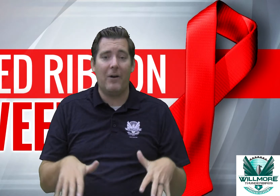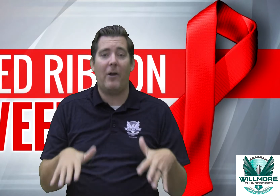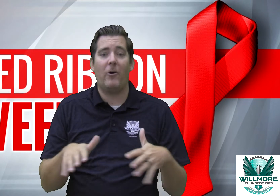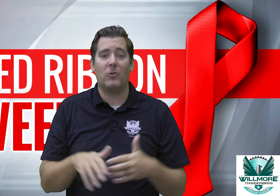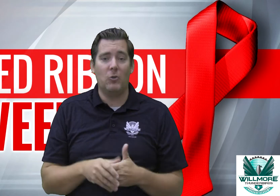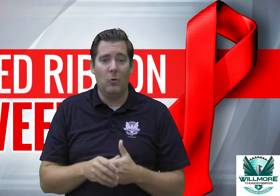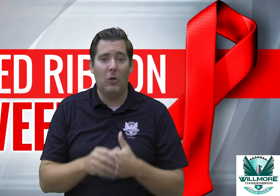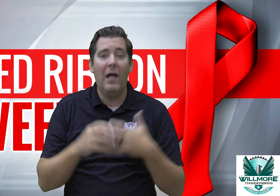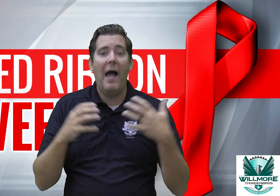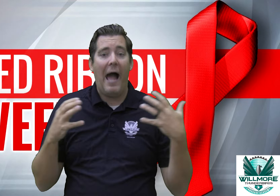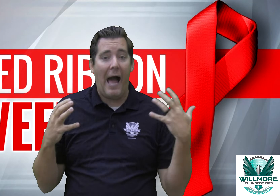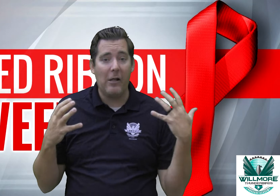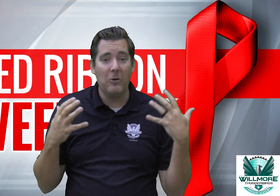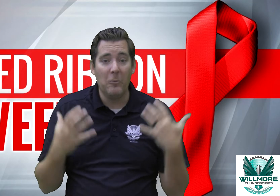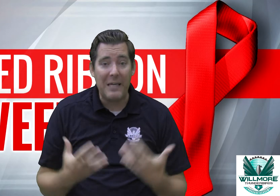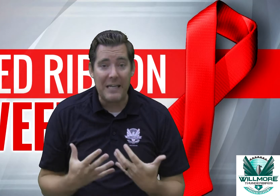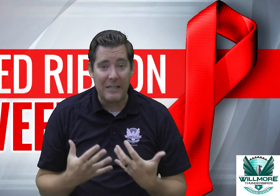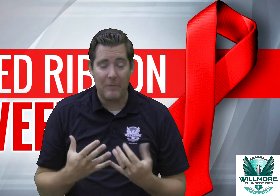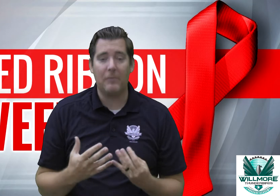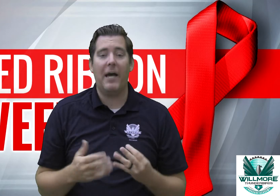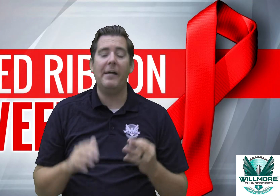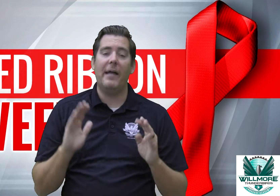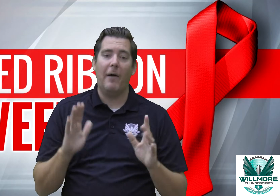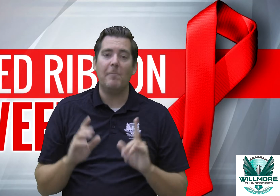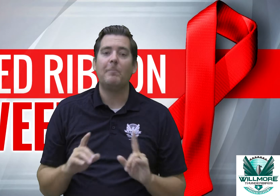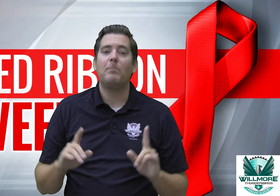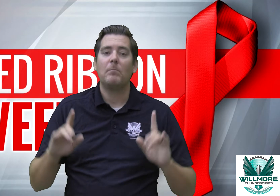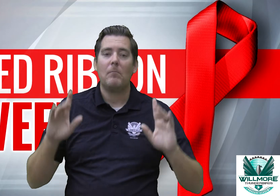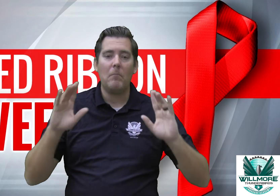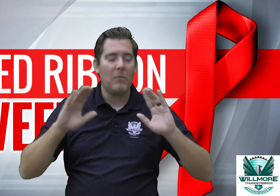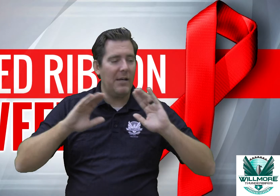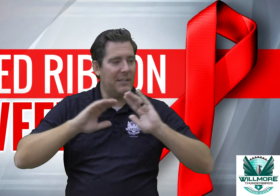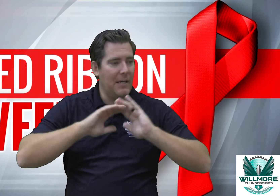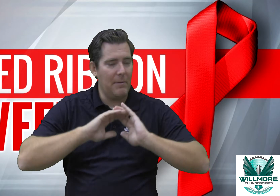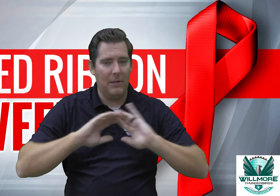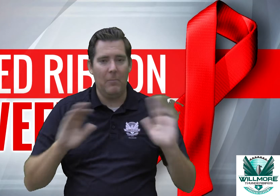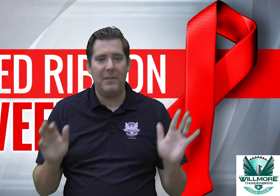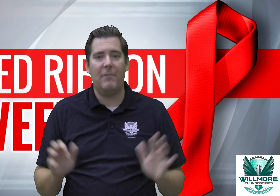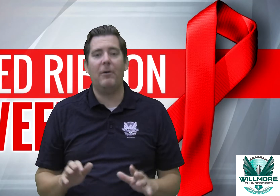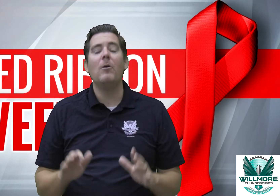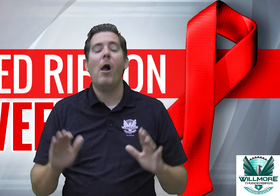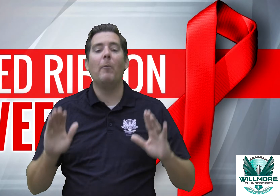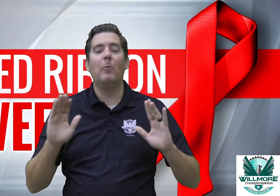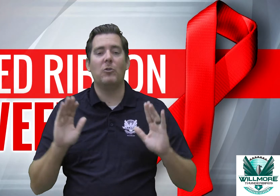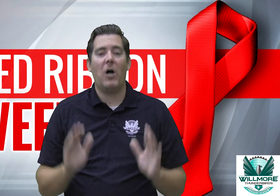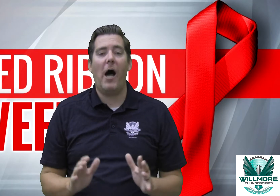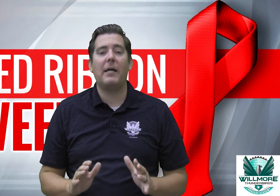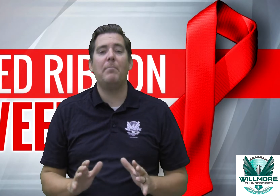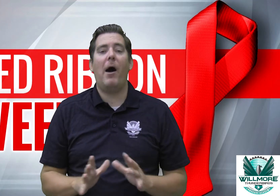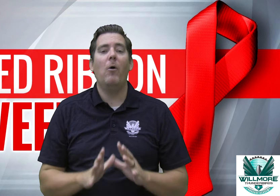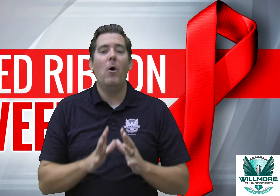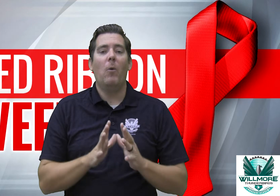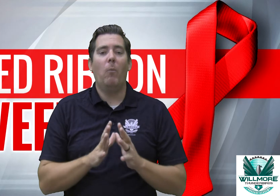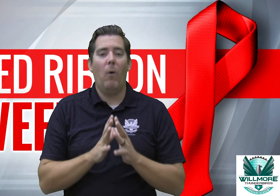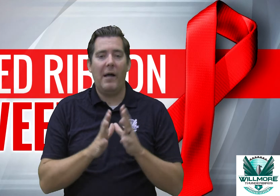at our school Halloween okay now it's going to be a little bit different we will talk about what